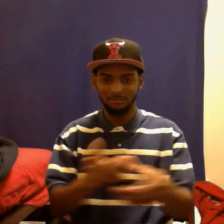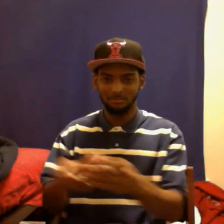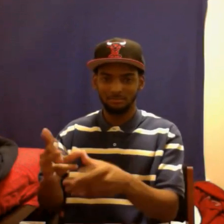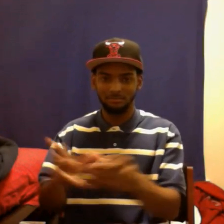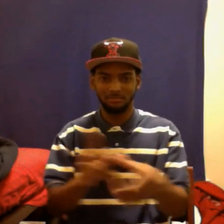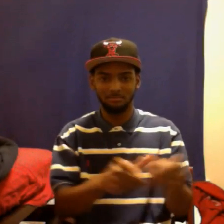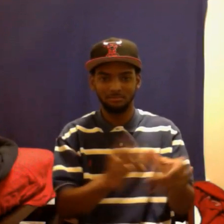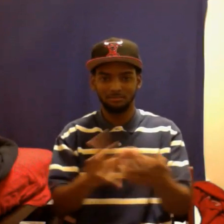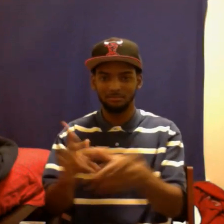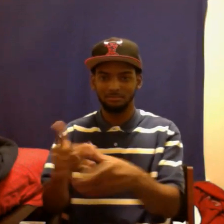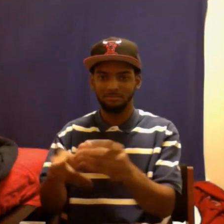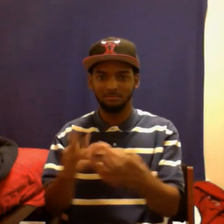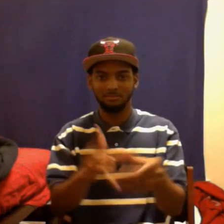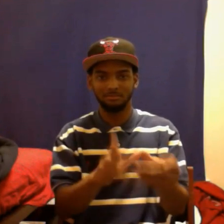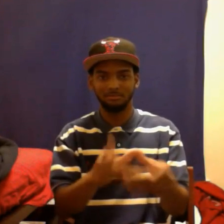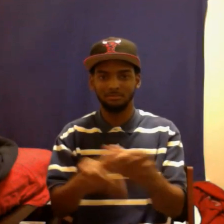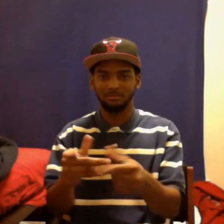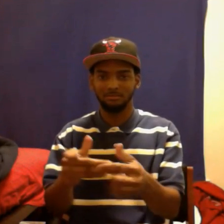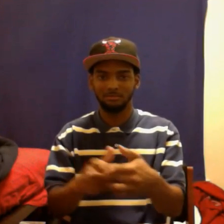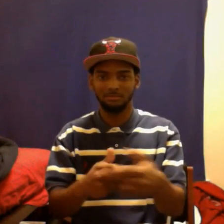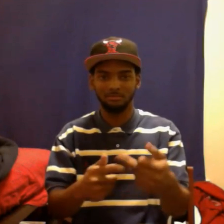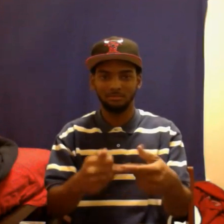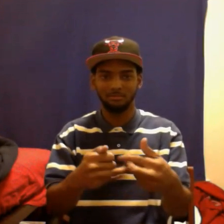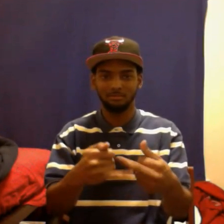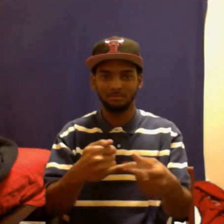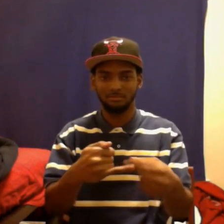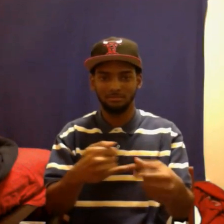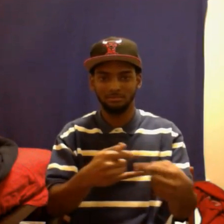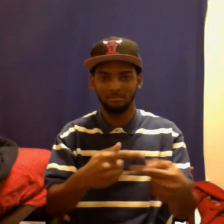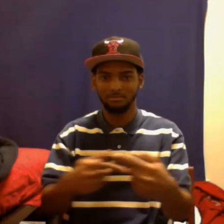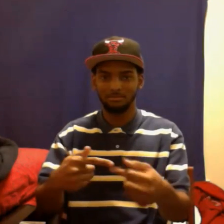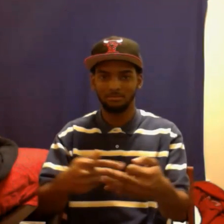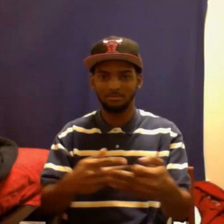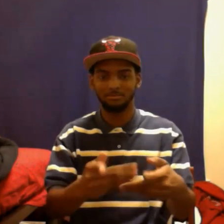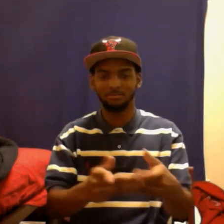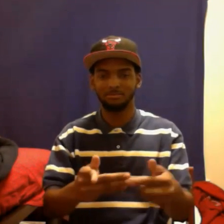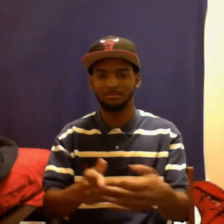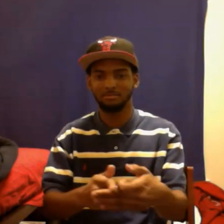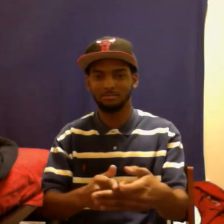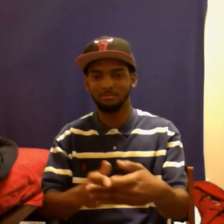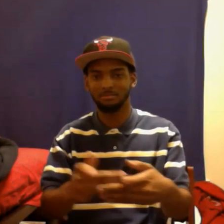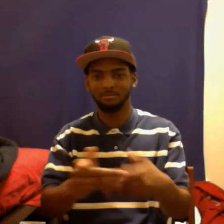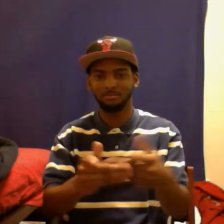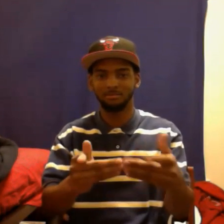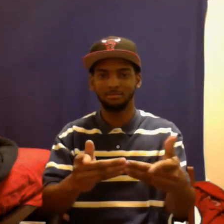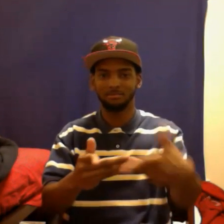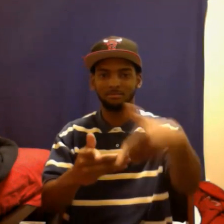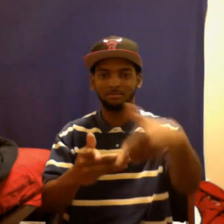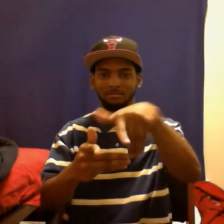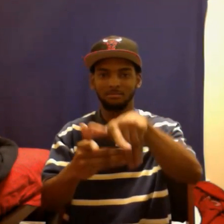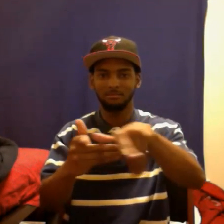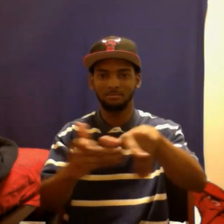sweet baby Jesus We made it in America